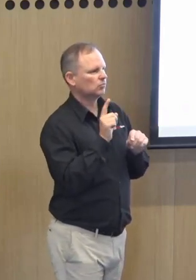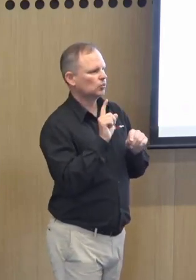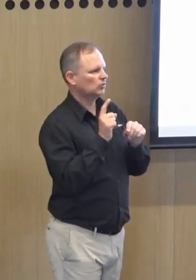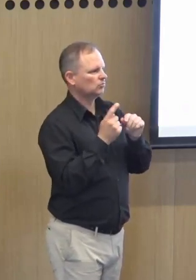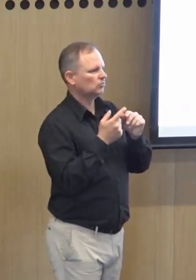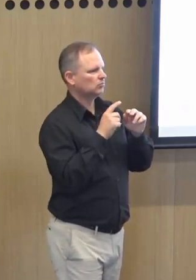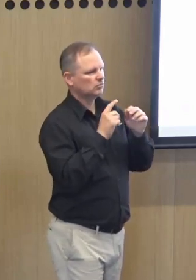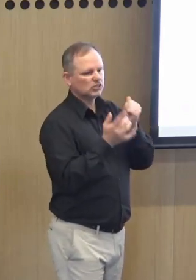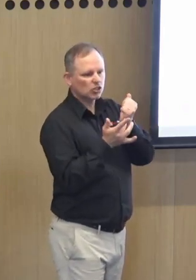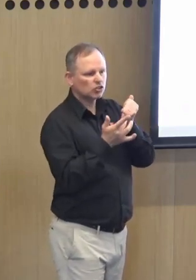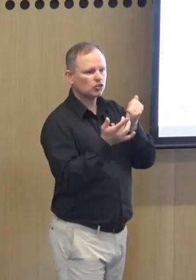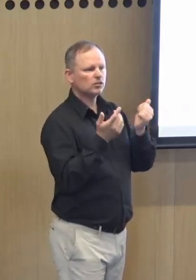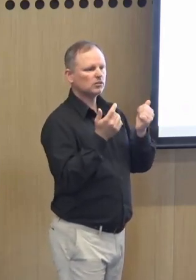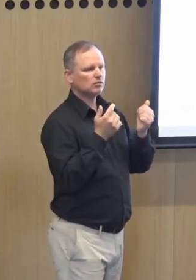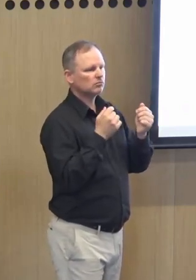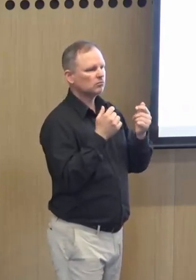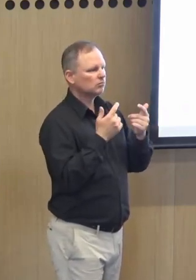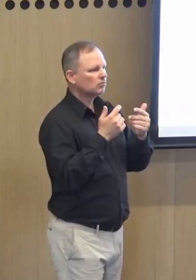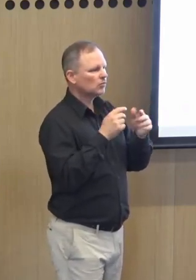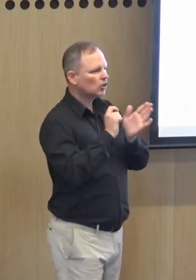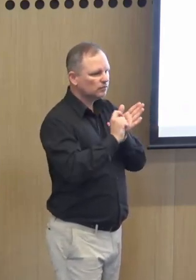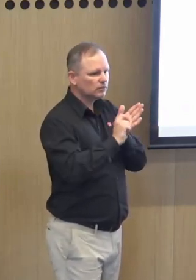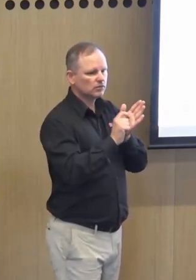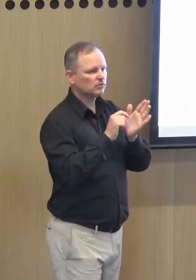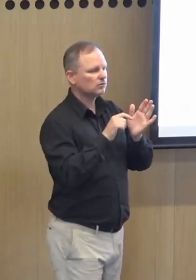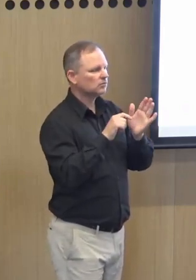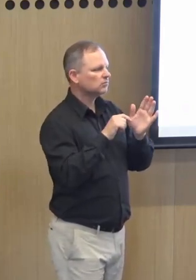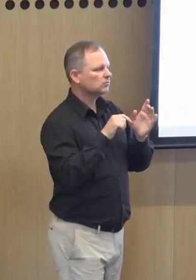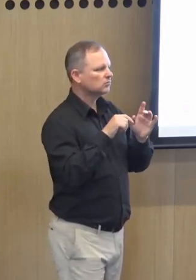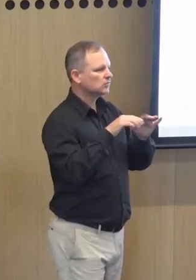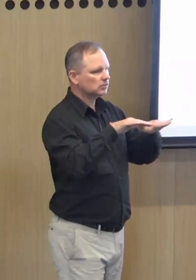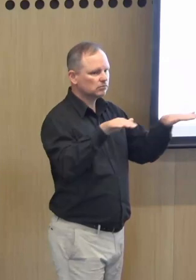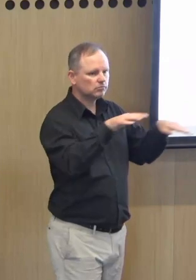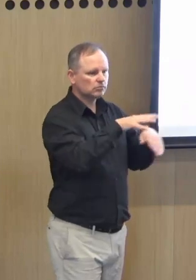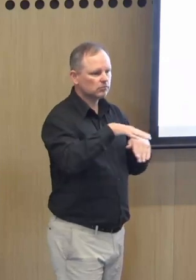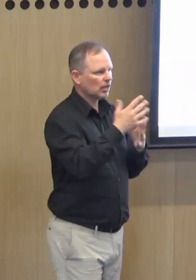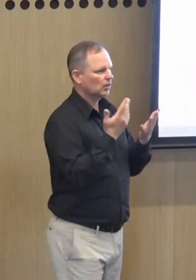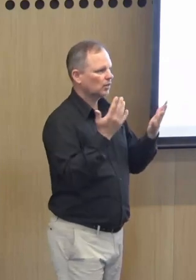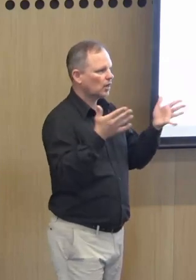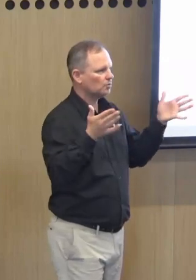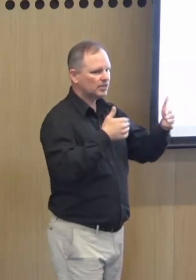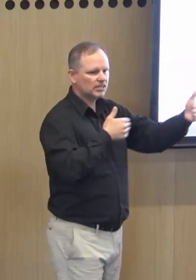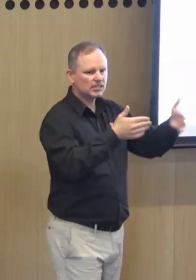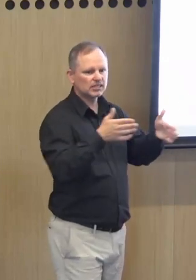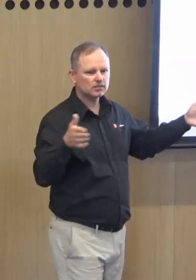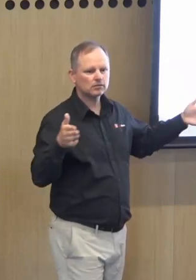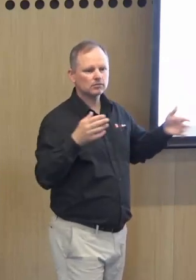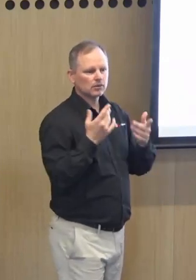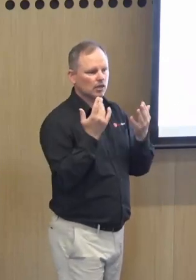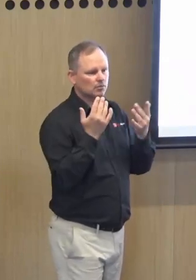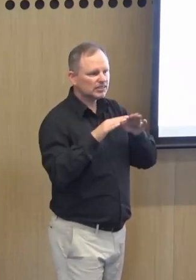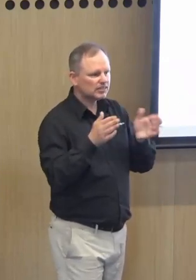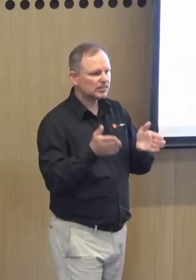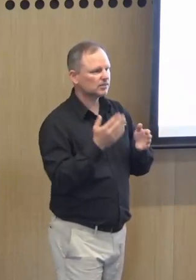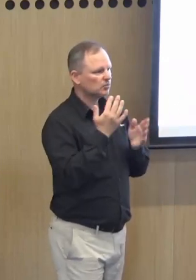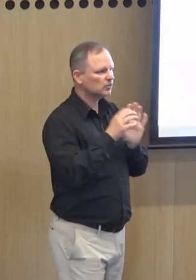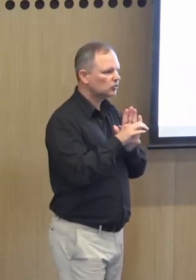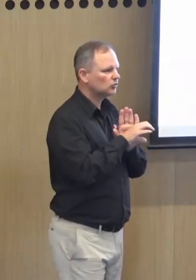make necessary adjustments along the way considering technology and the infrastructures that's required to make this happen how big how many